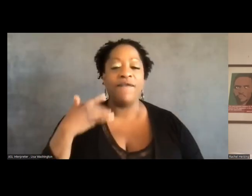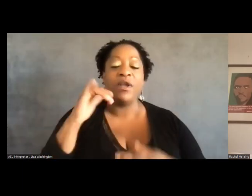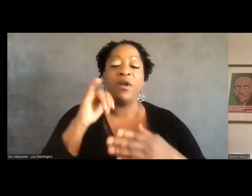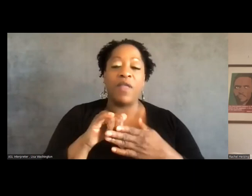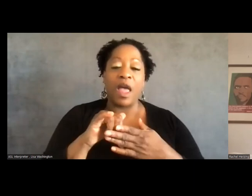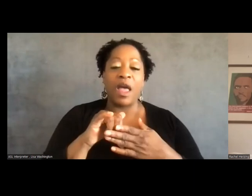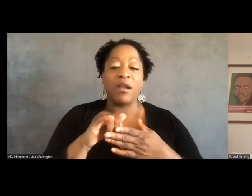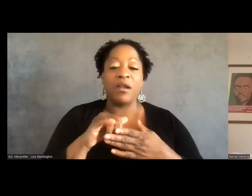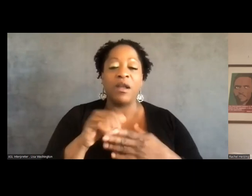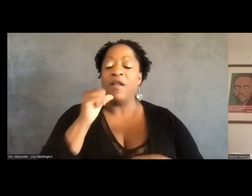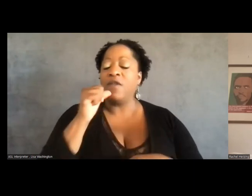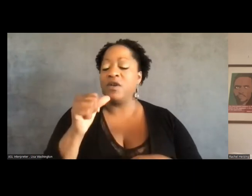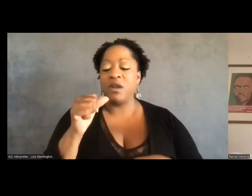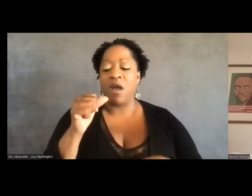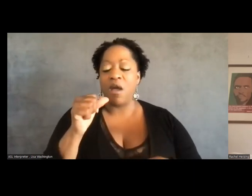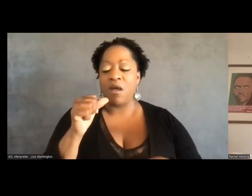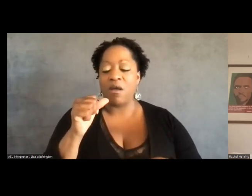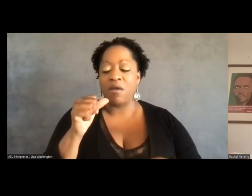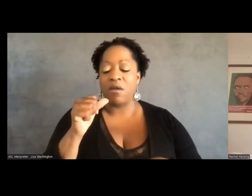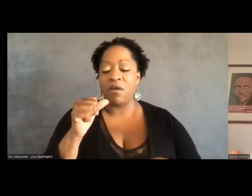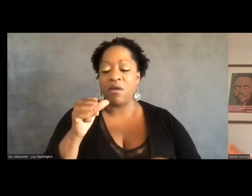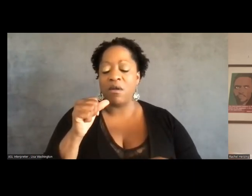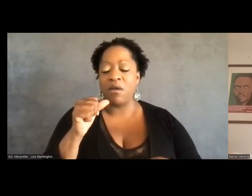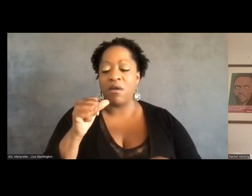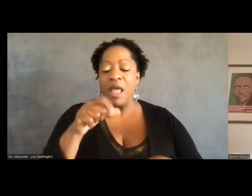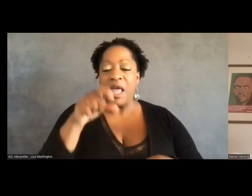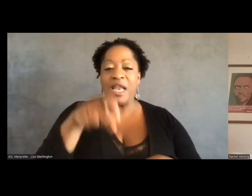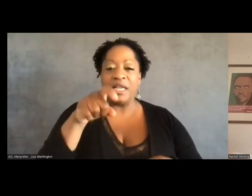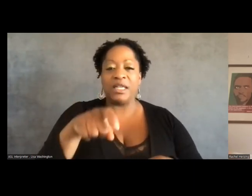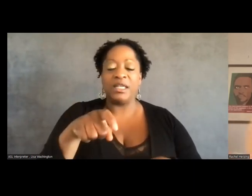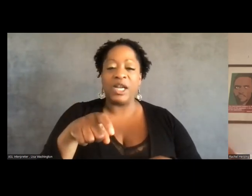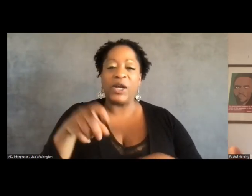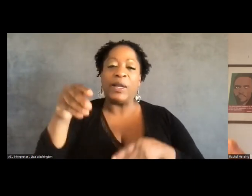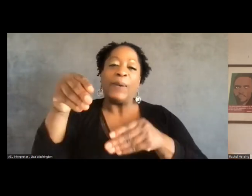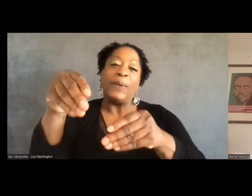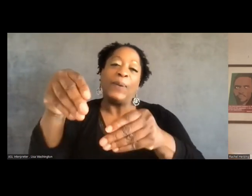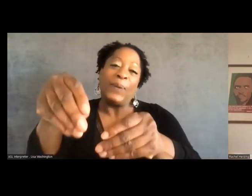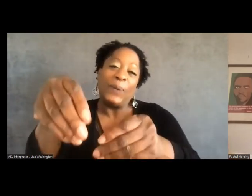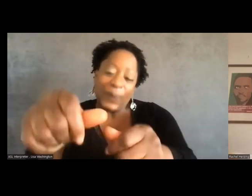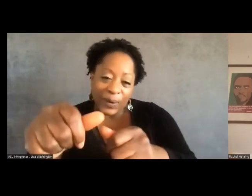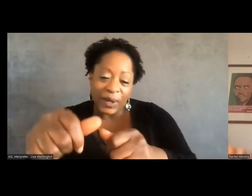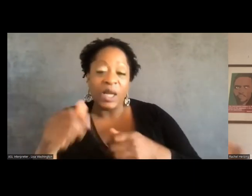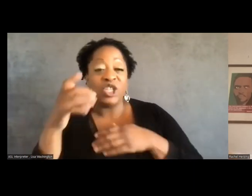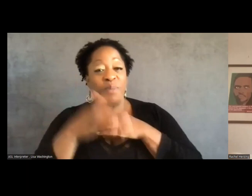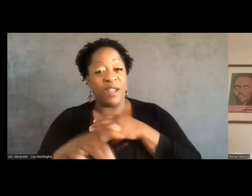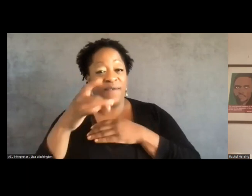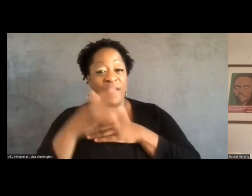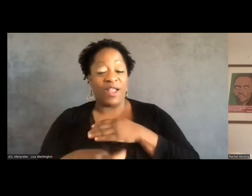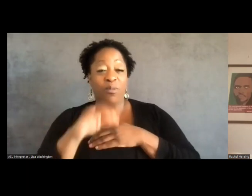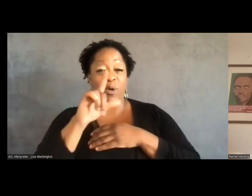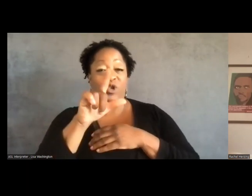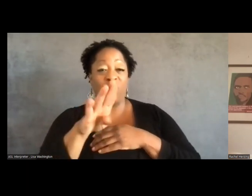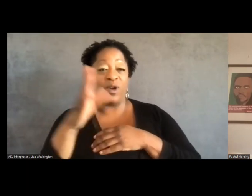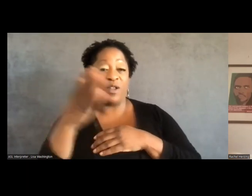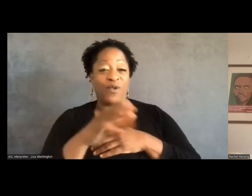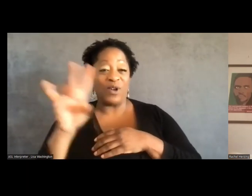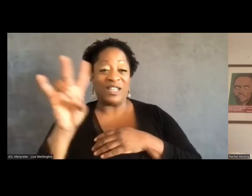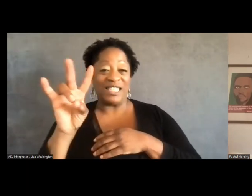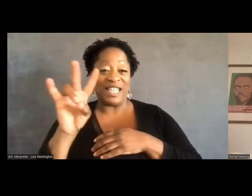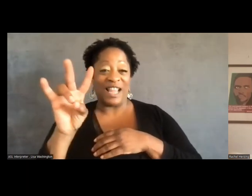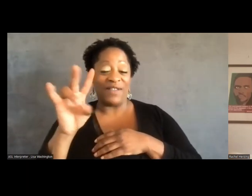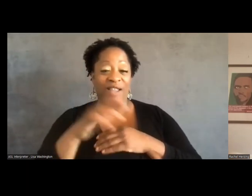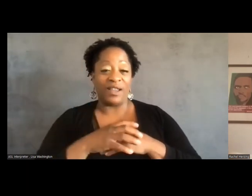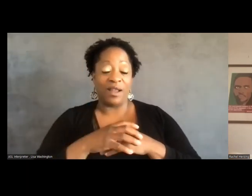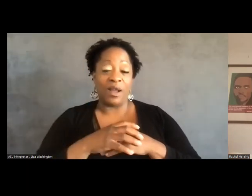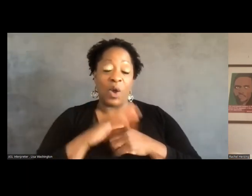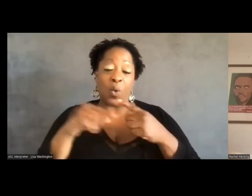there's not necessarily an ease of having to be available 24 seven, which you